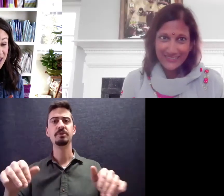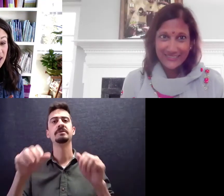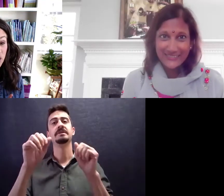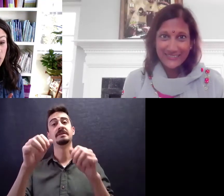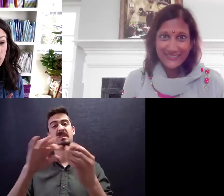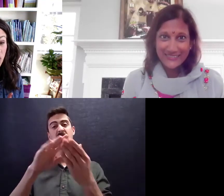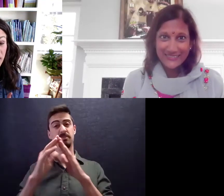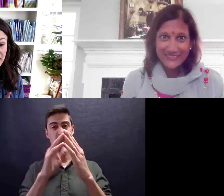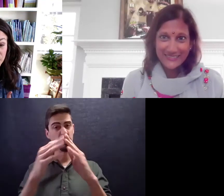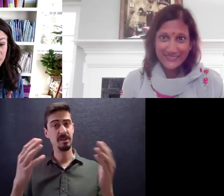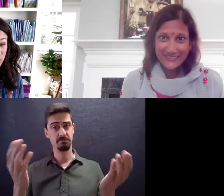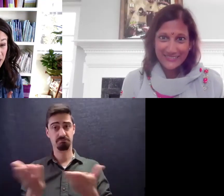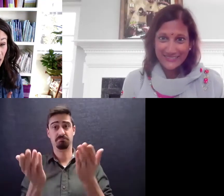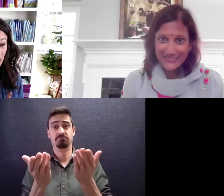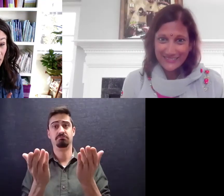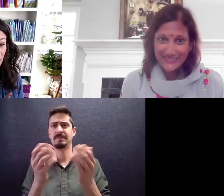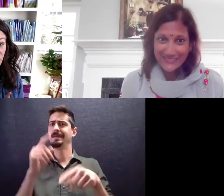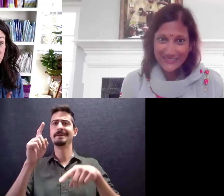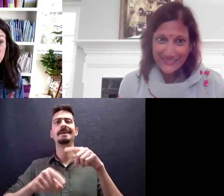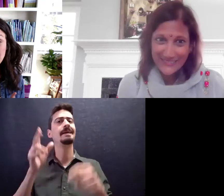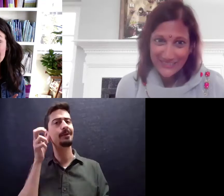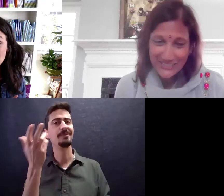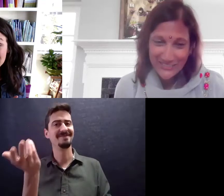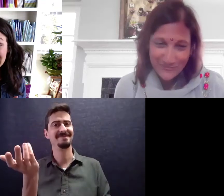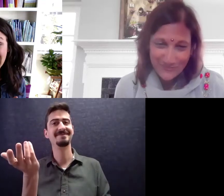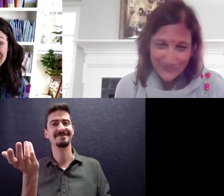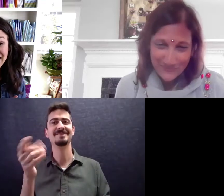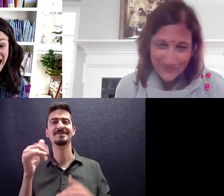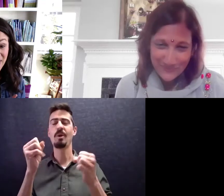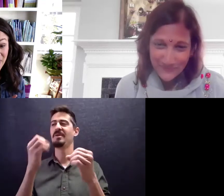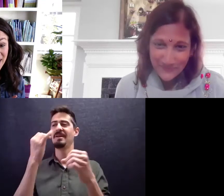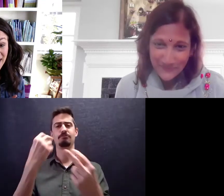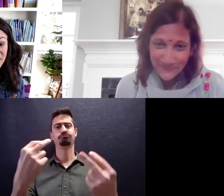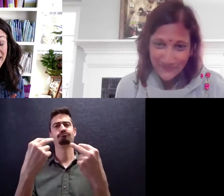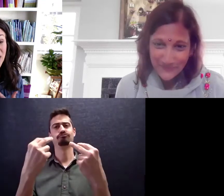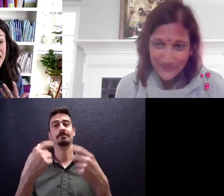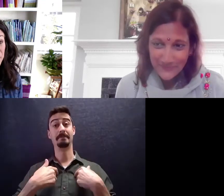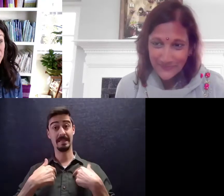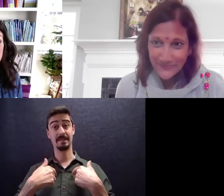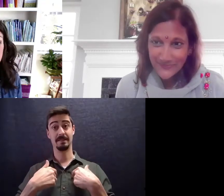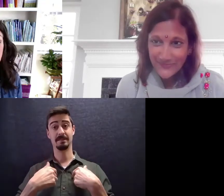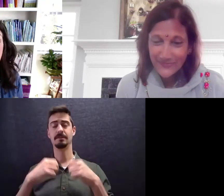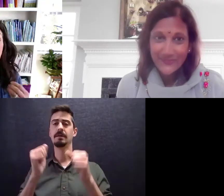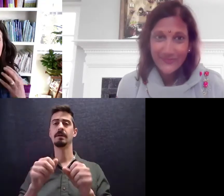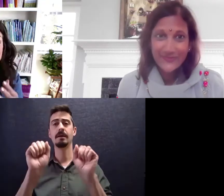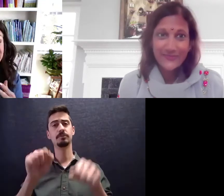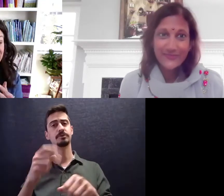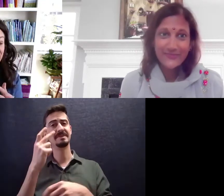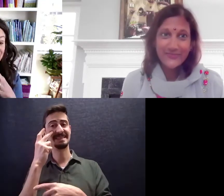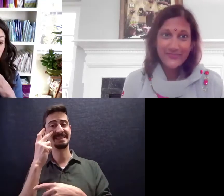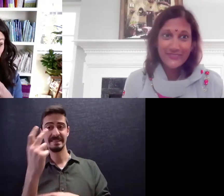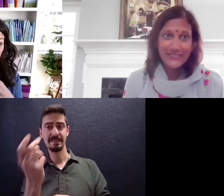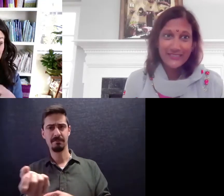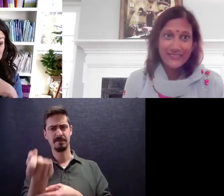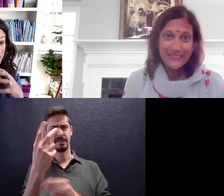community who are unable to hear so by looking at Seth they are able to read